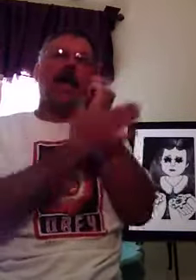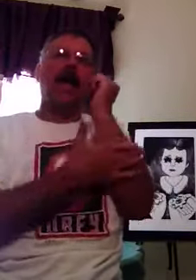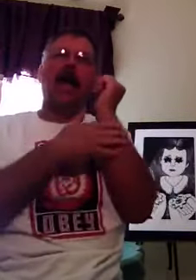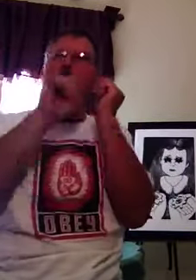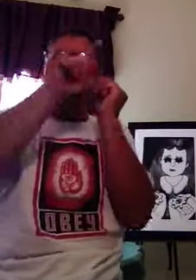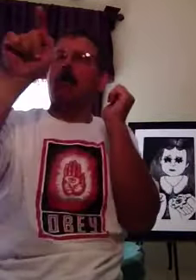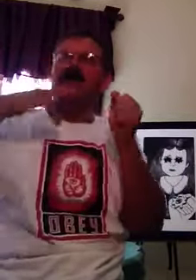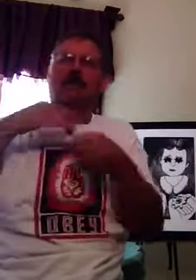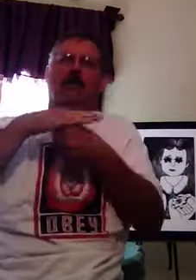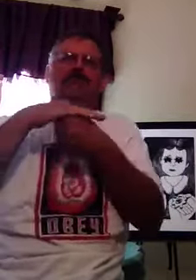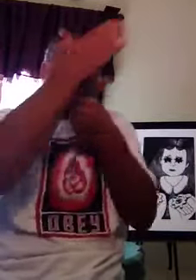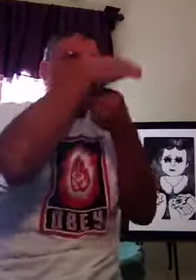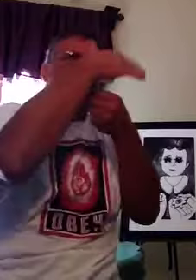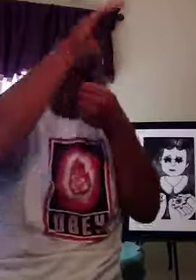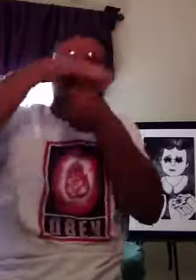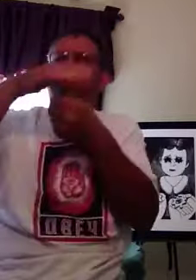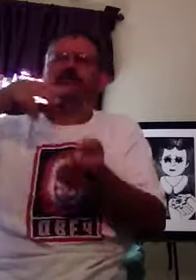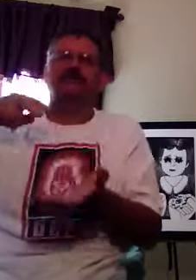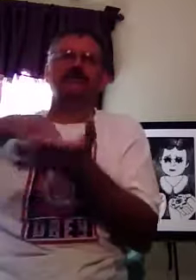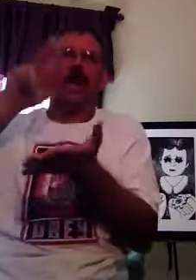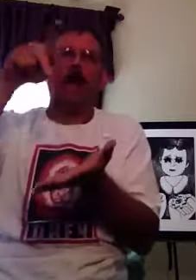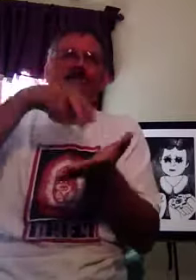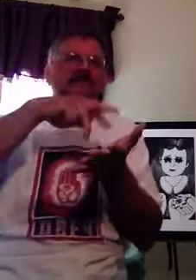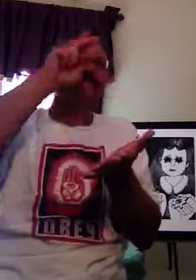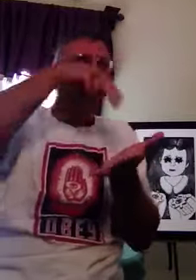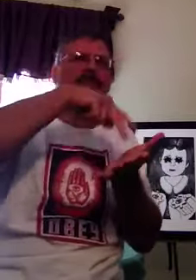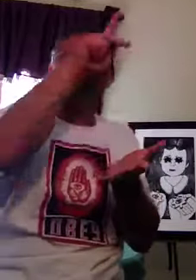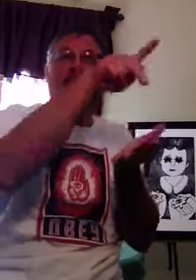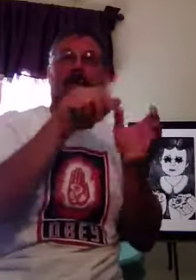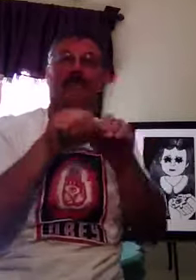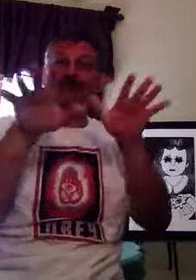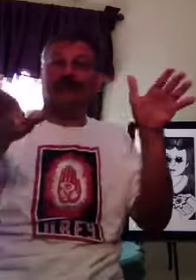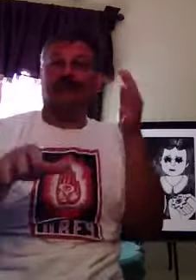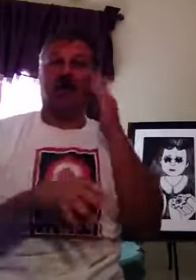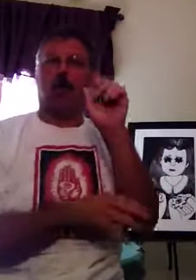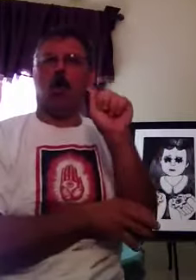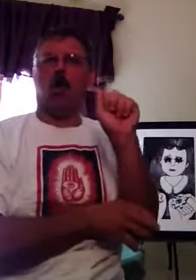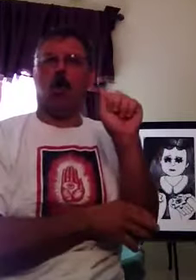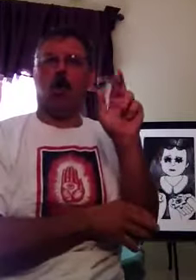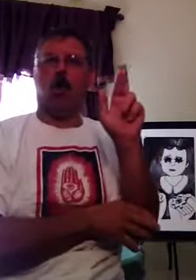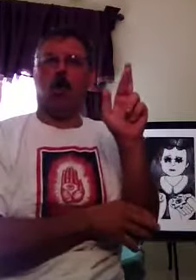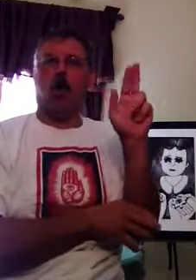easier, it's going to to do. I feel like